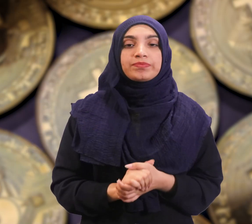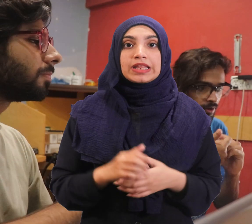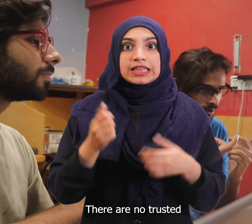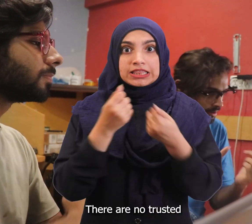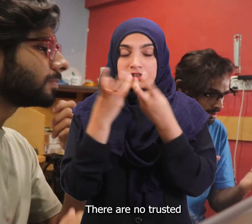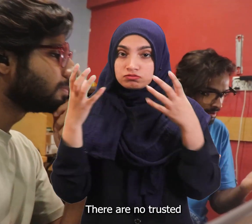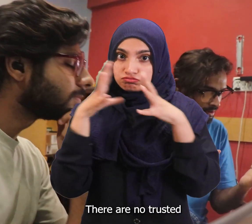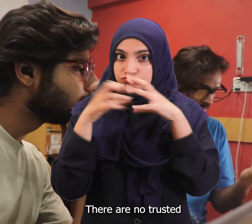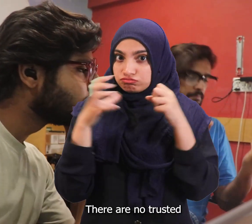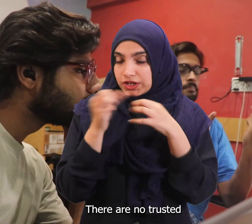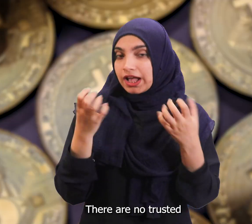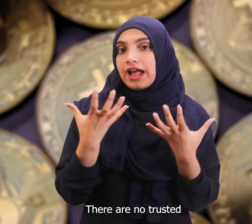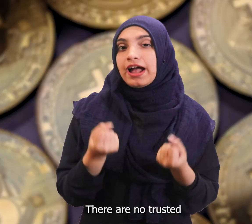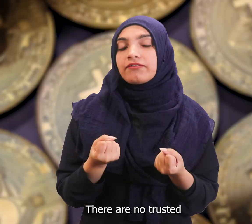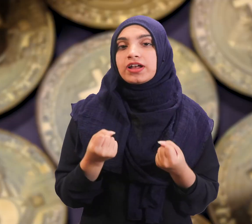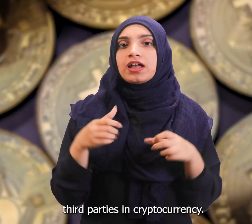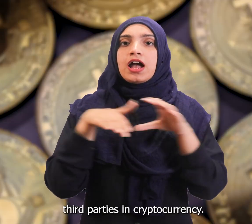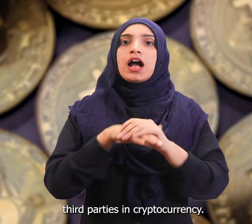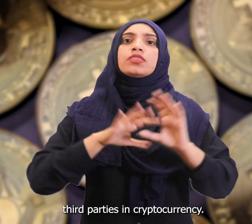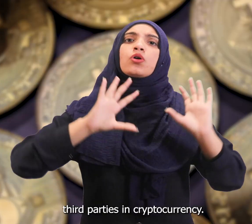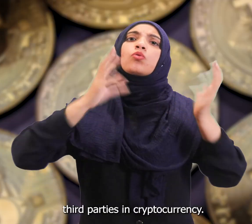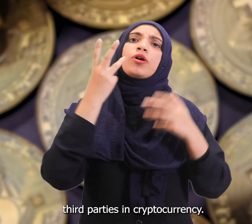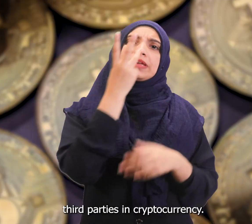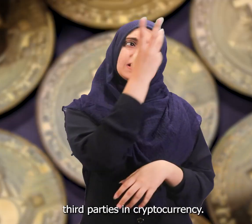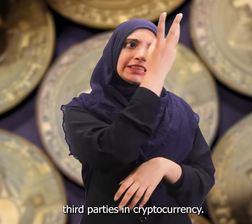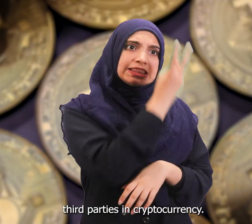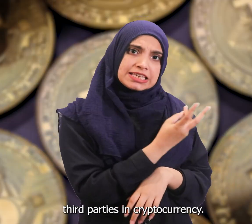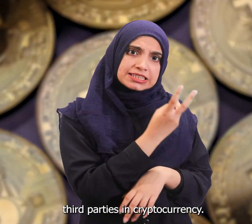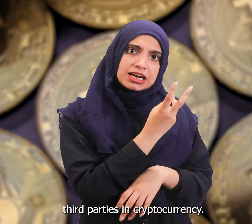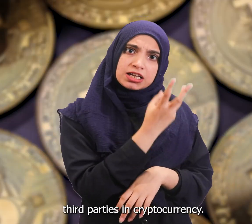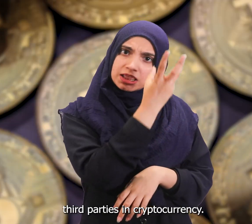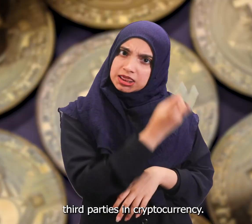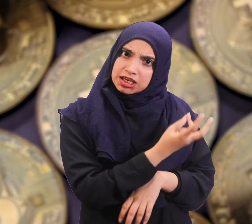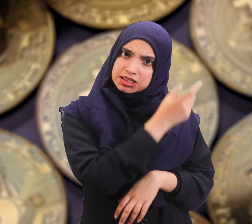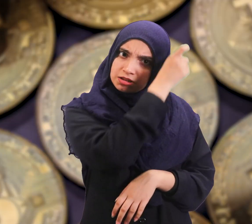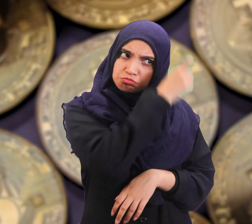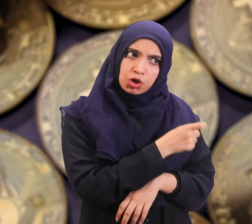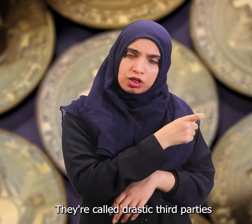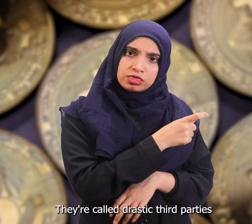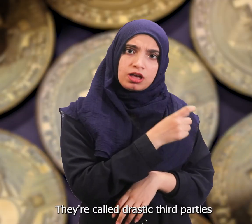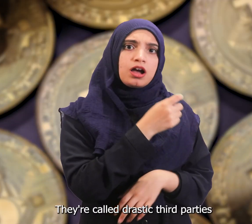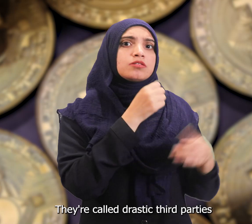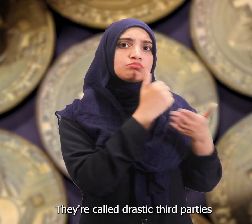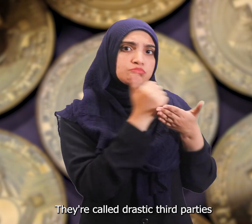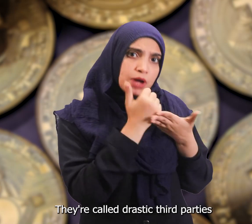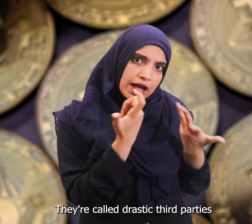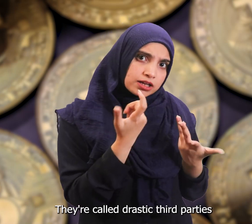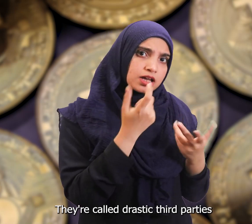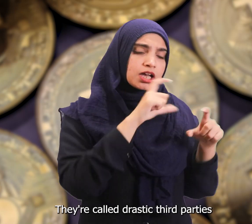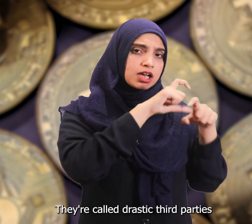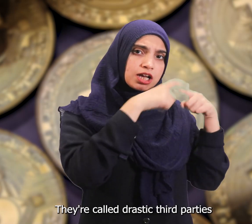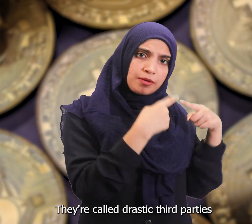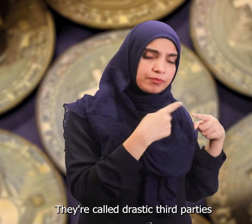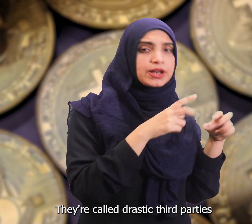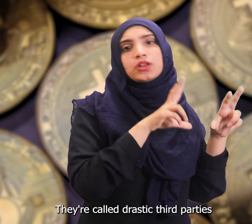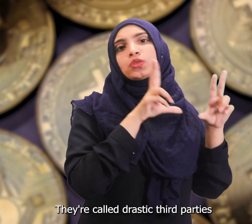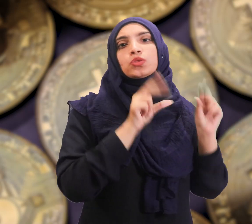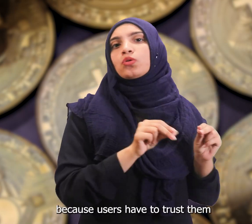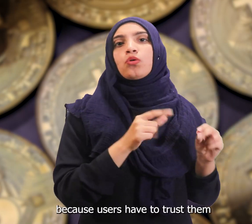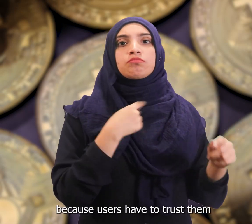There are no trusted third parties in cryptocurrency. They are called trusted third parties because